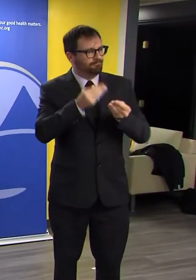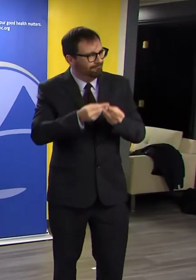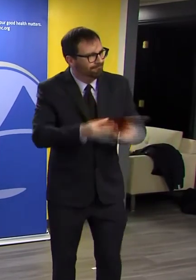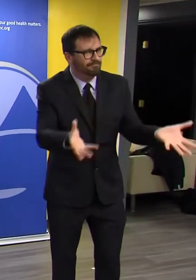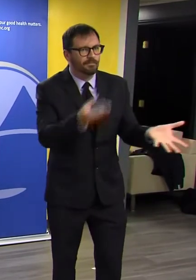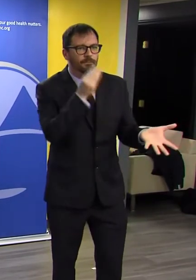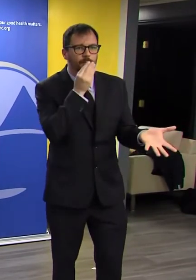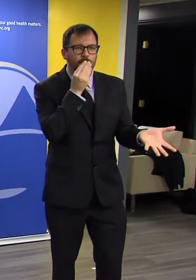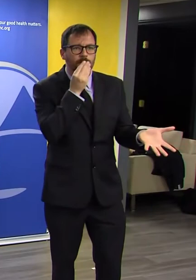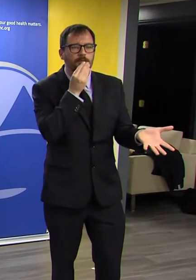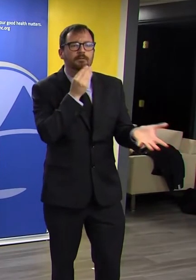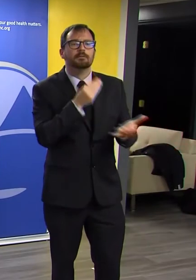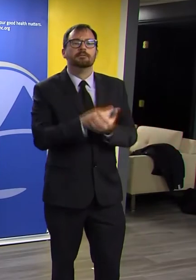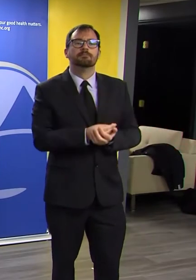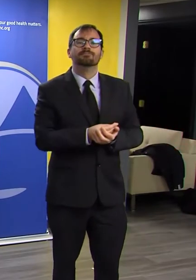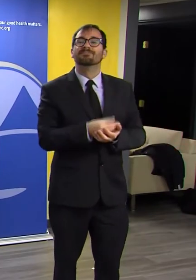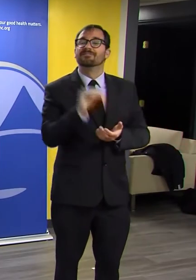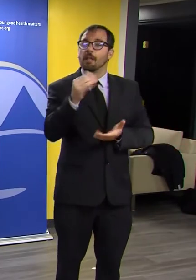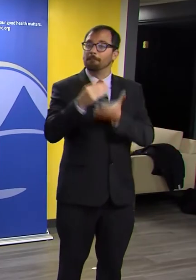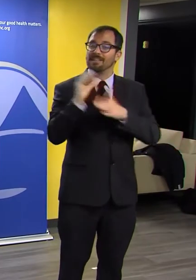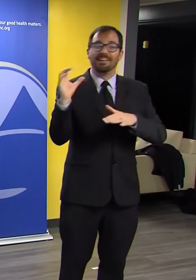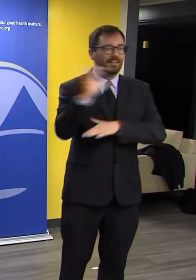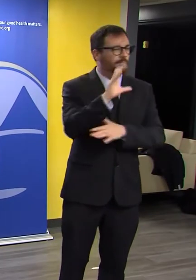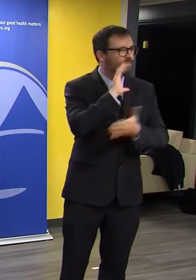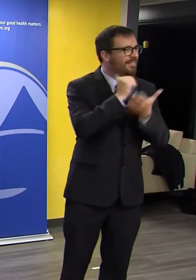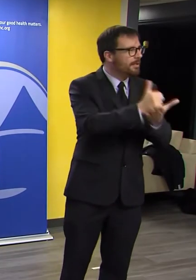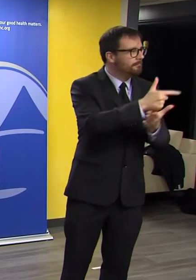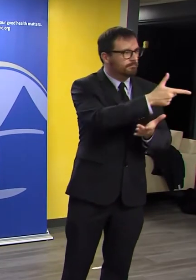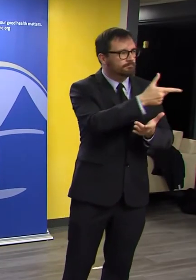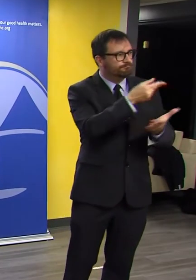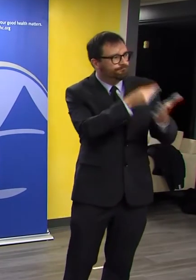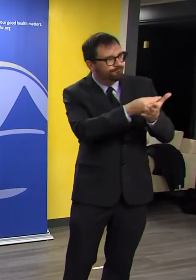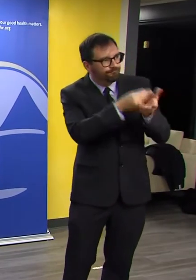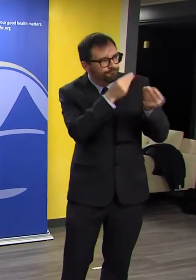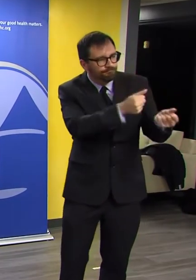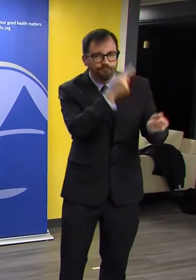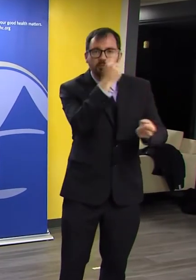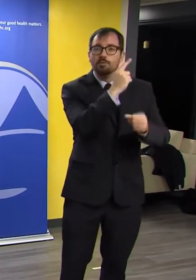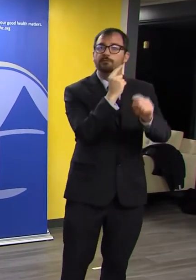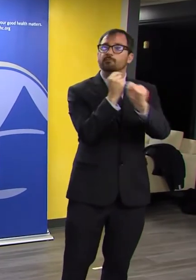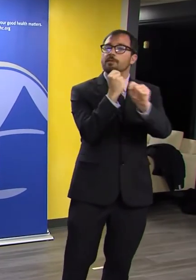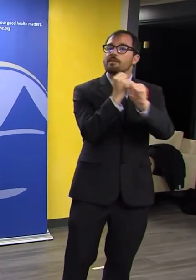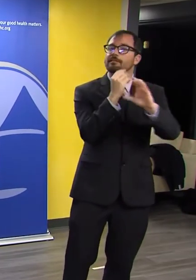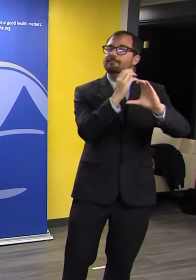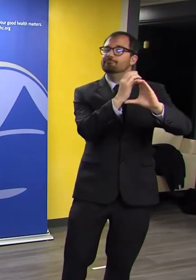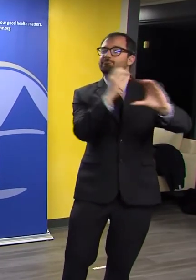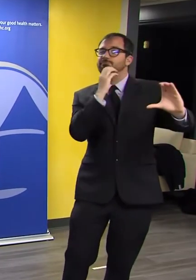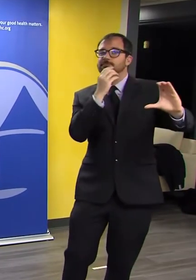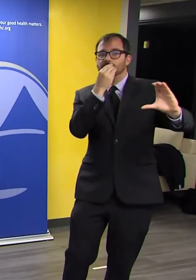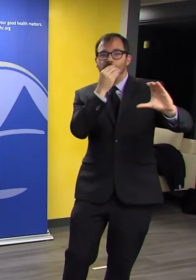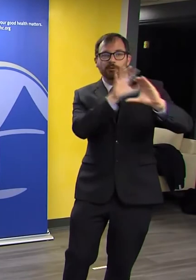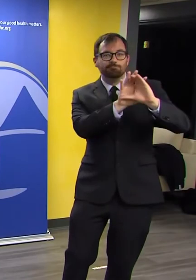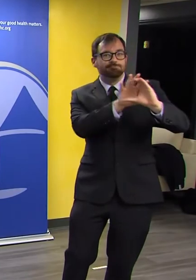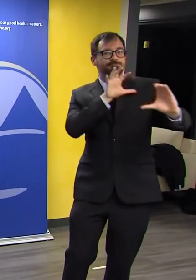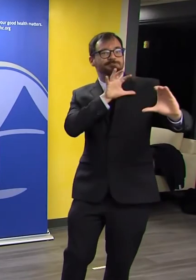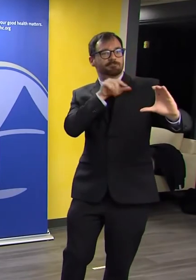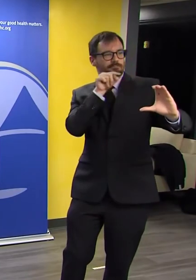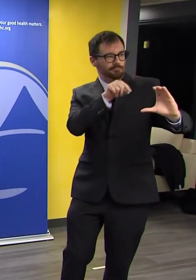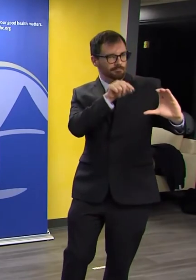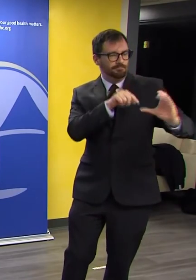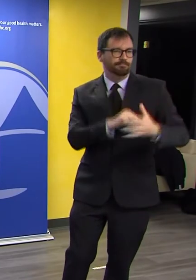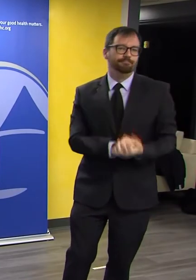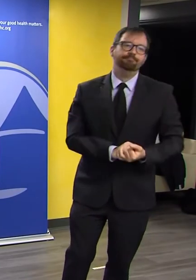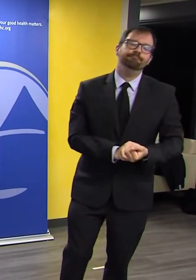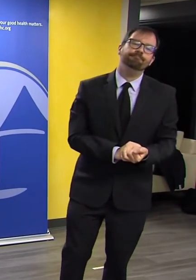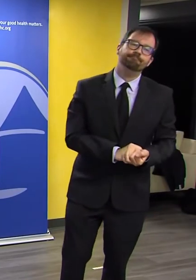Finally, I just want to mention about PEBT because we know food insecurity and getting money into the hands of families is so important.